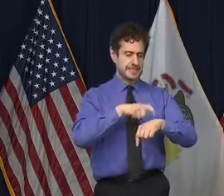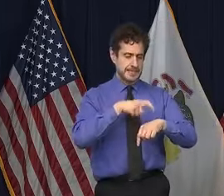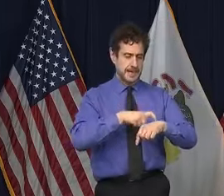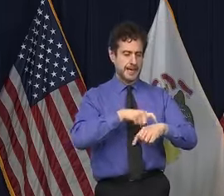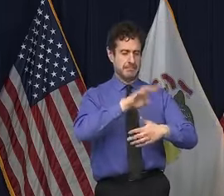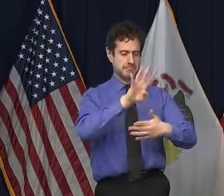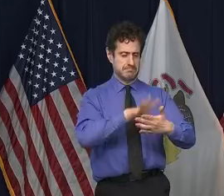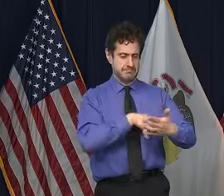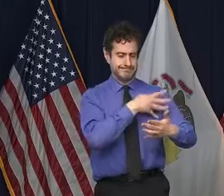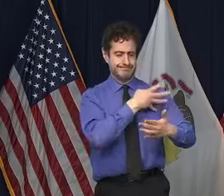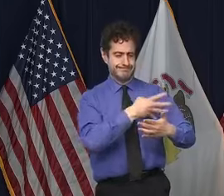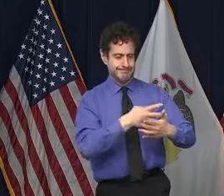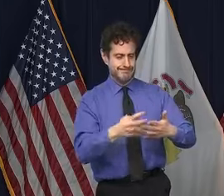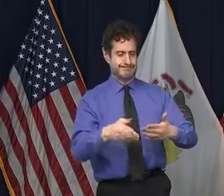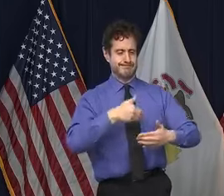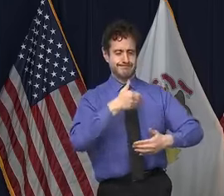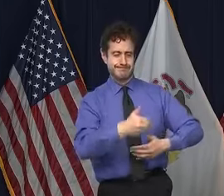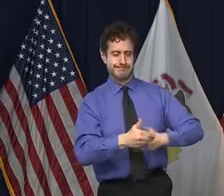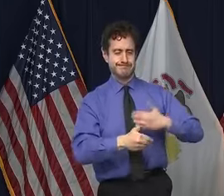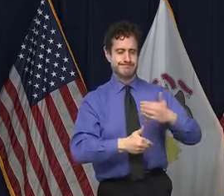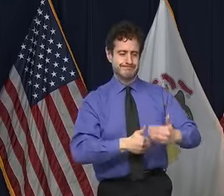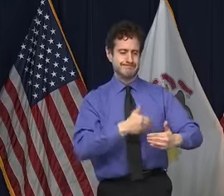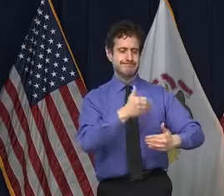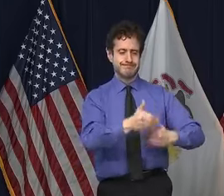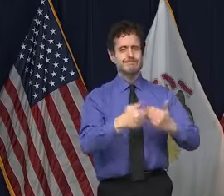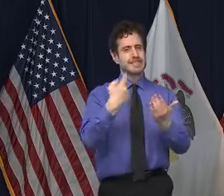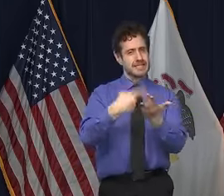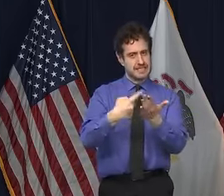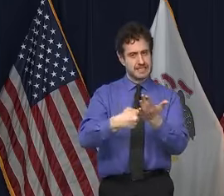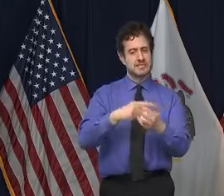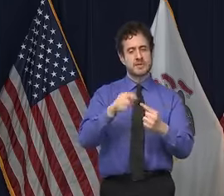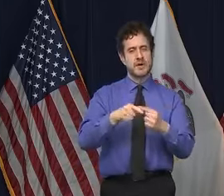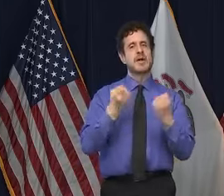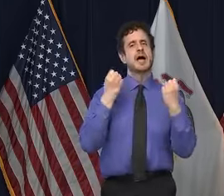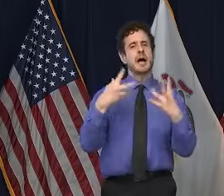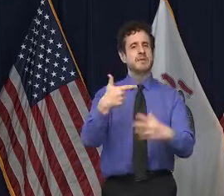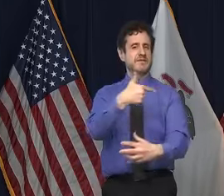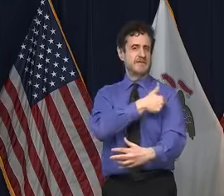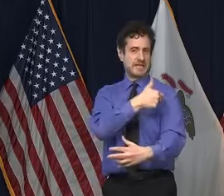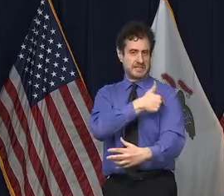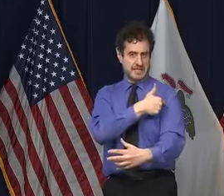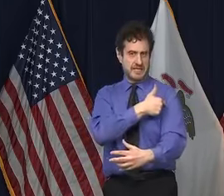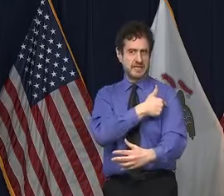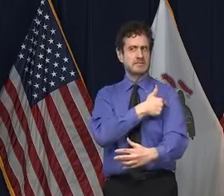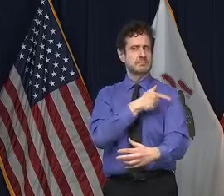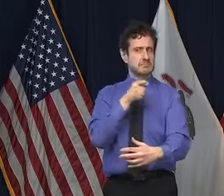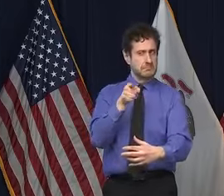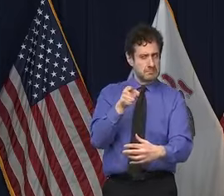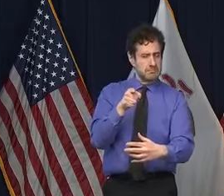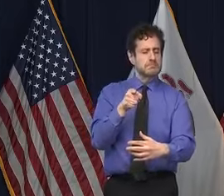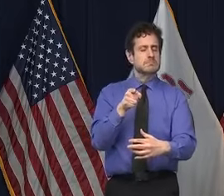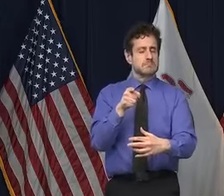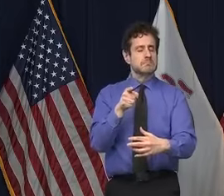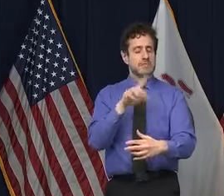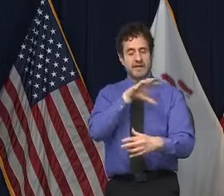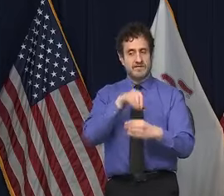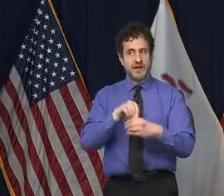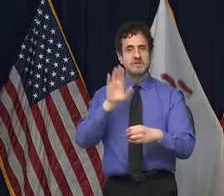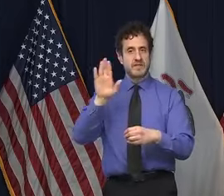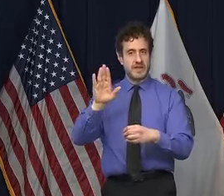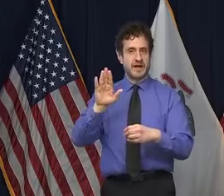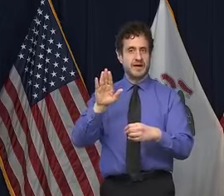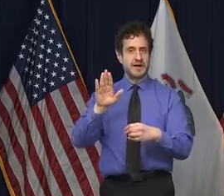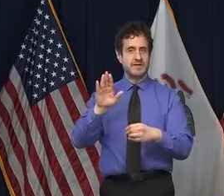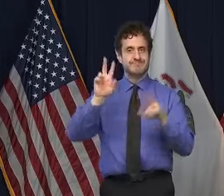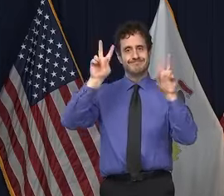and the, you know, discussion about the number of vaccines that are in Operation Warp Speed that might be